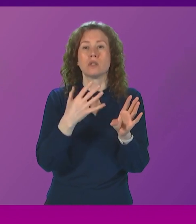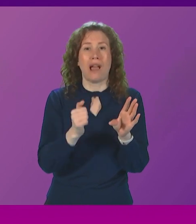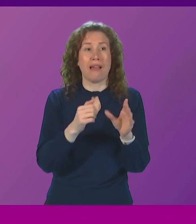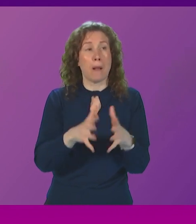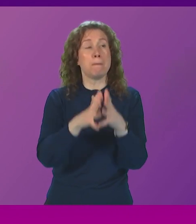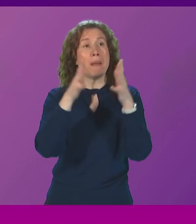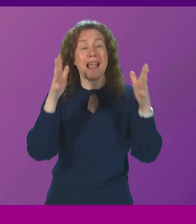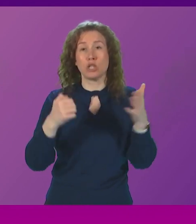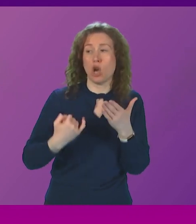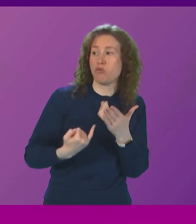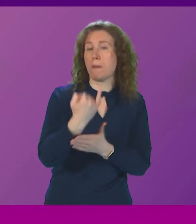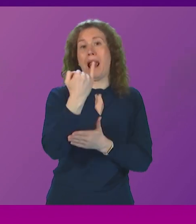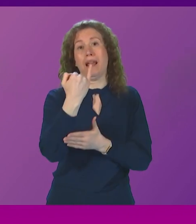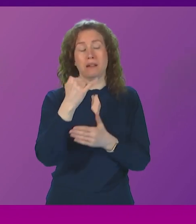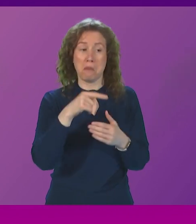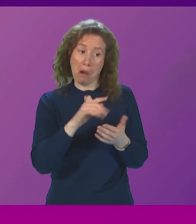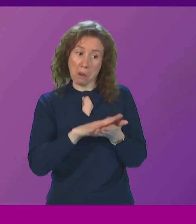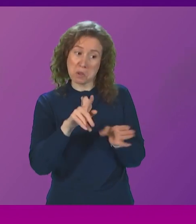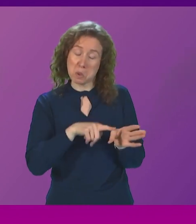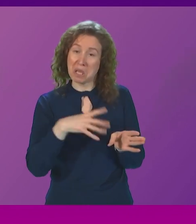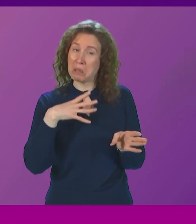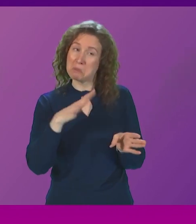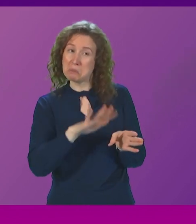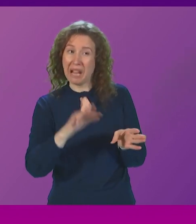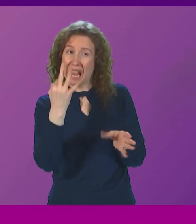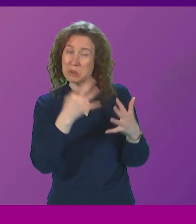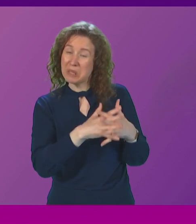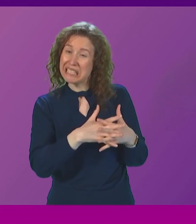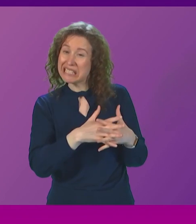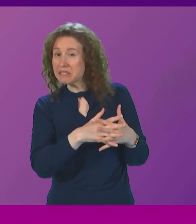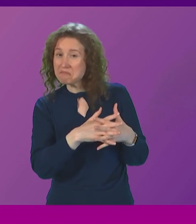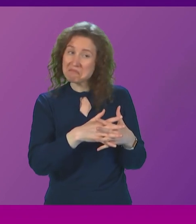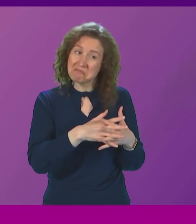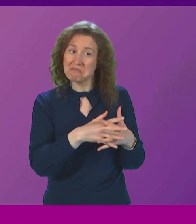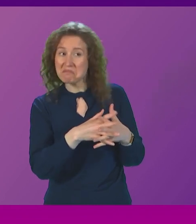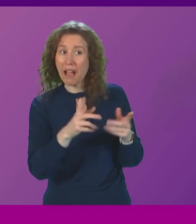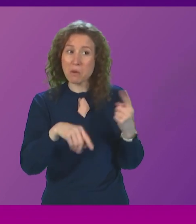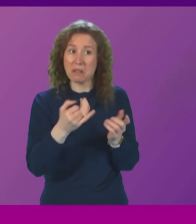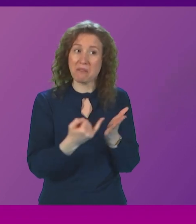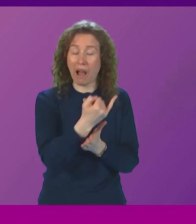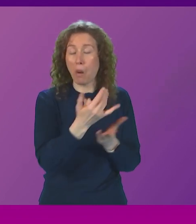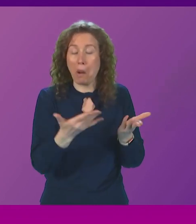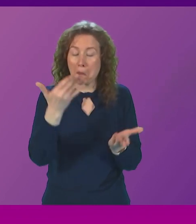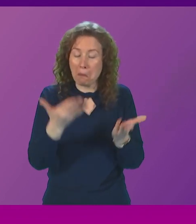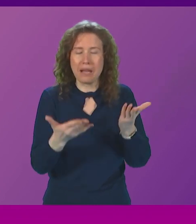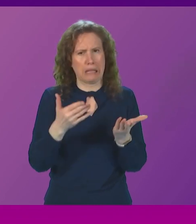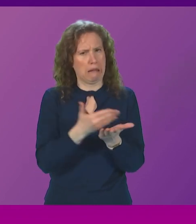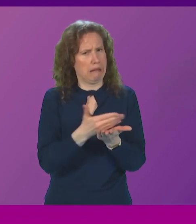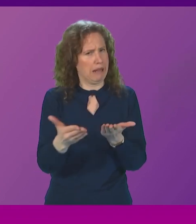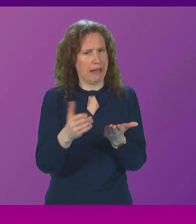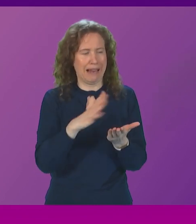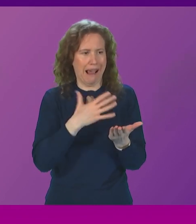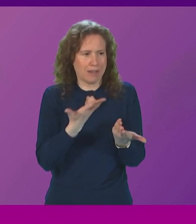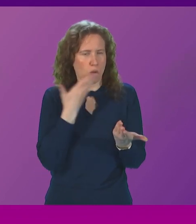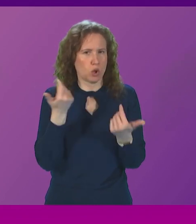rebellion within the SNP ranks. It's taken Hamza Youssef less than eight weeks to achieve the same. He's clearly losing his grip